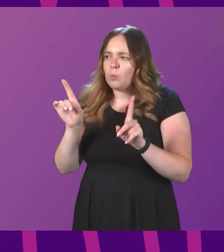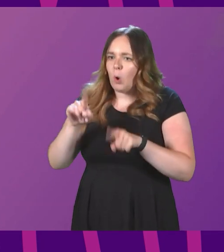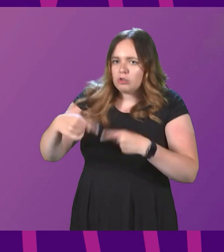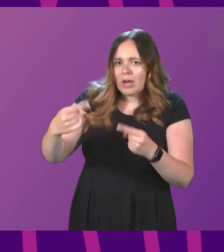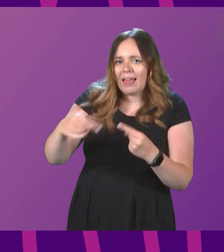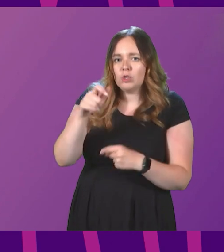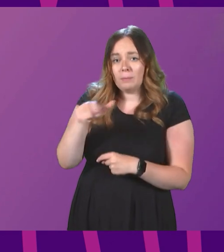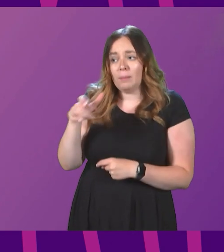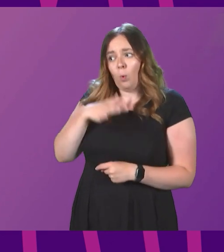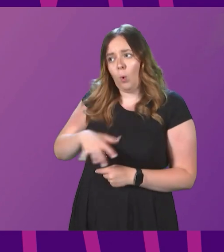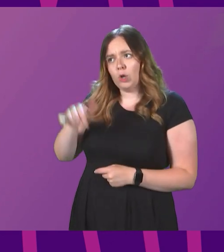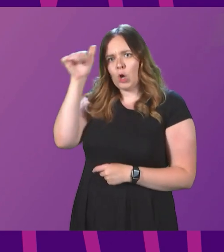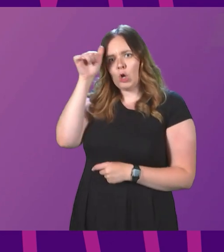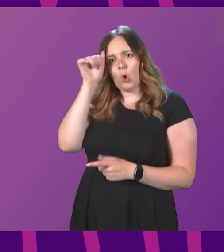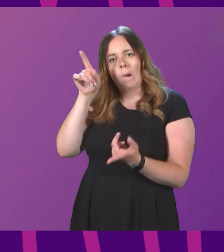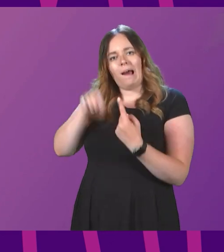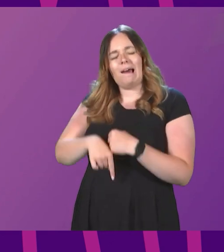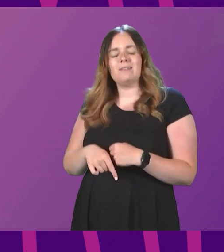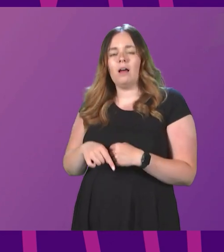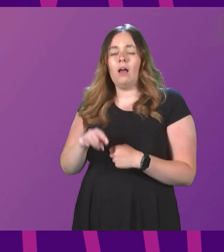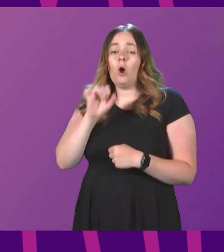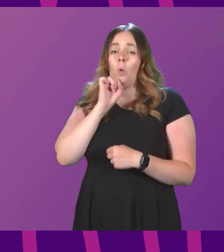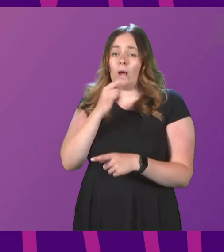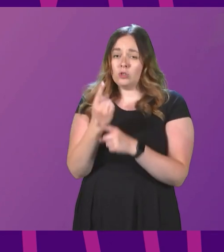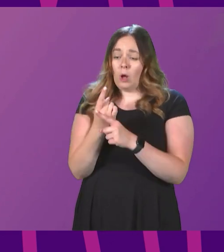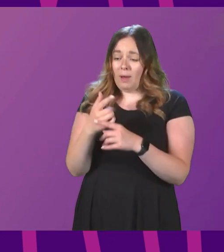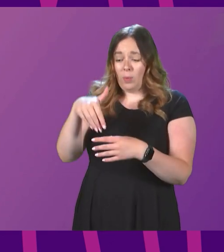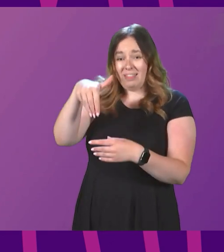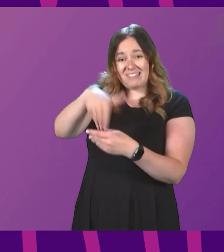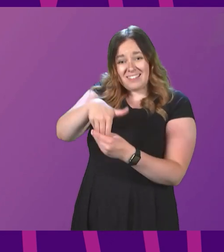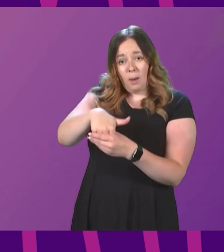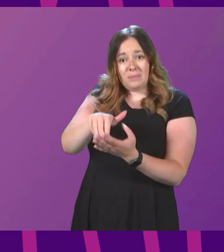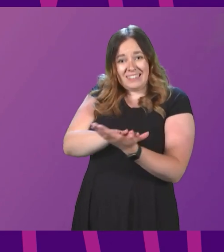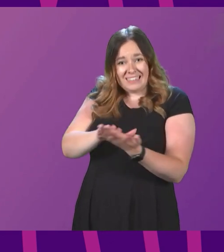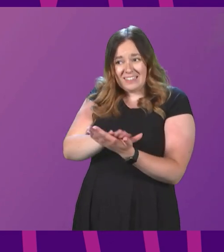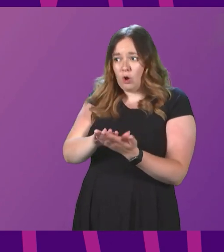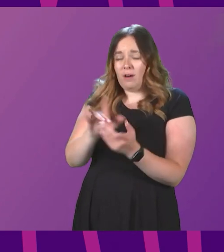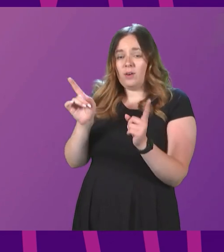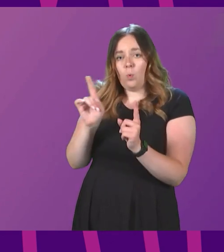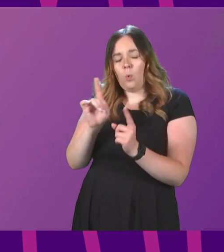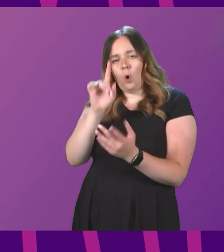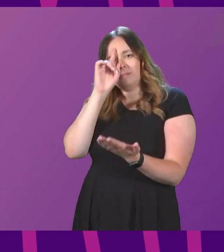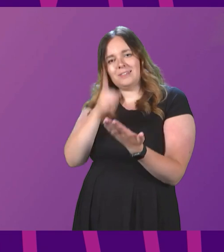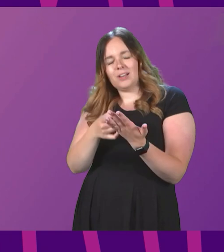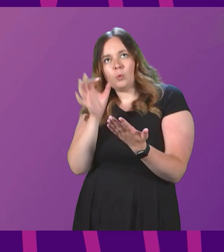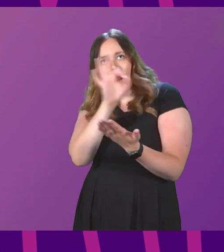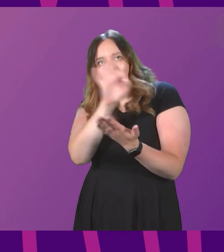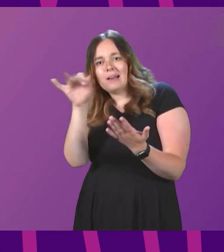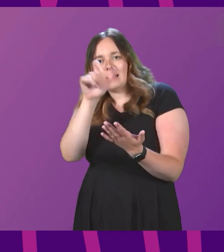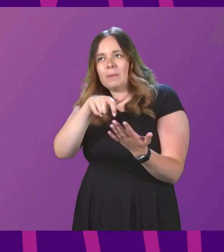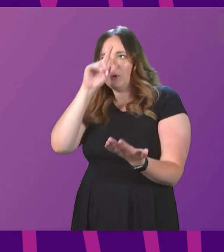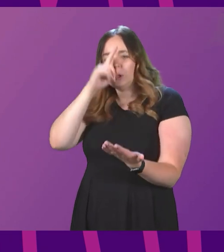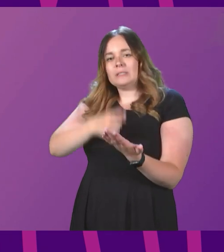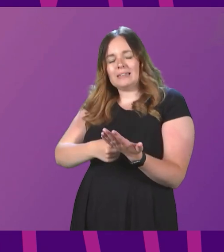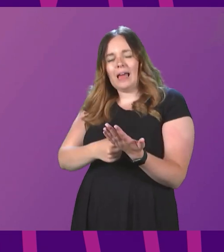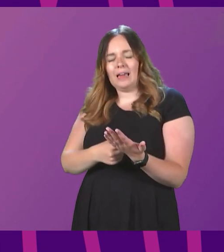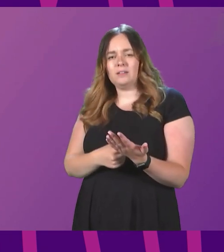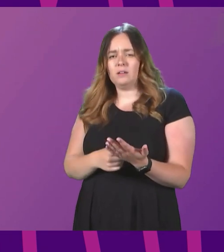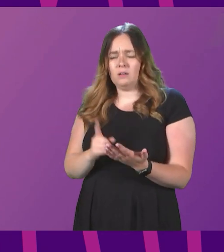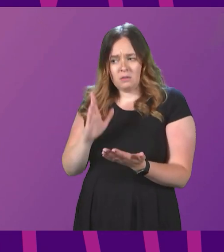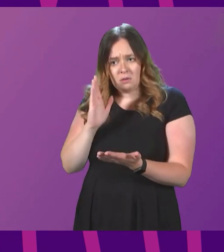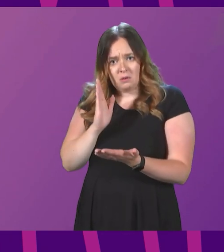want to see answered. It will all be about the substance of the choice that we are asking people to make. It's perfectly